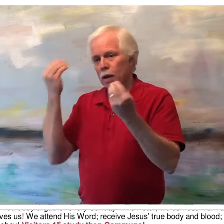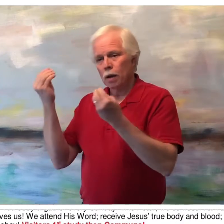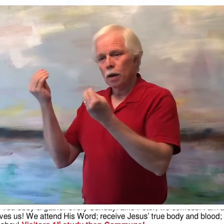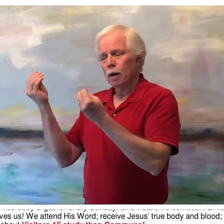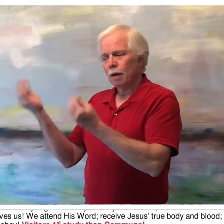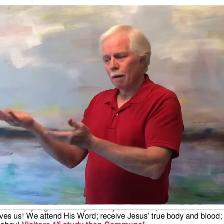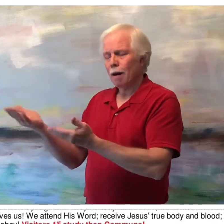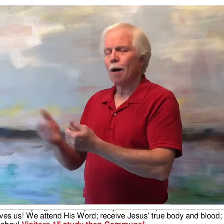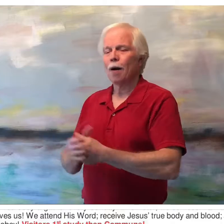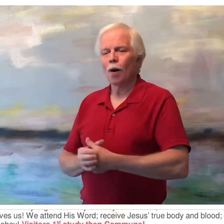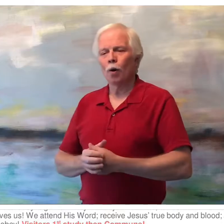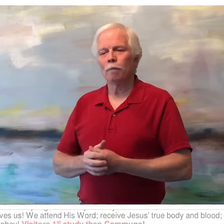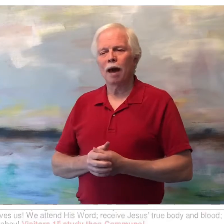obey.